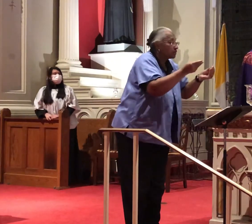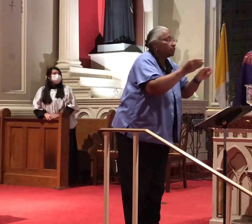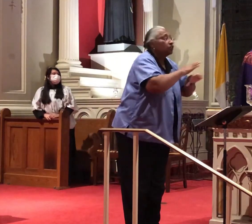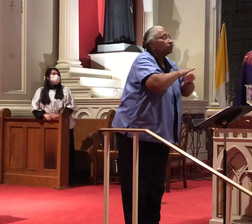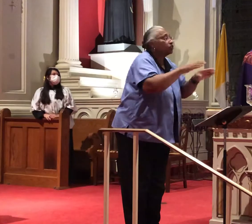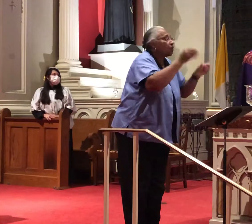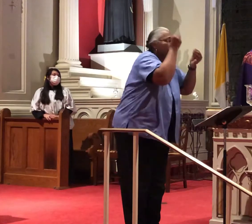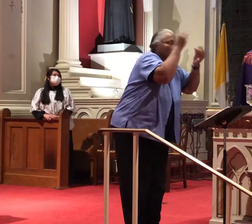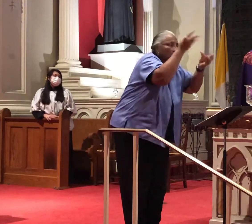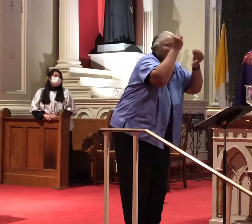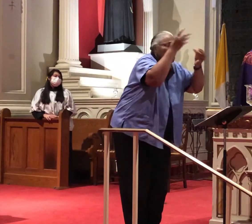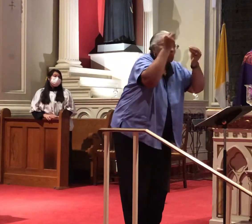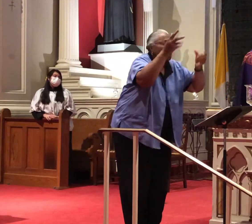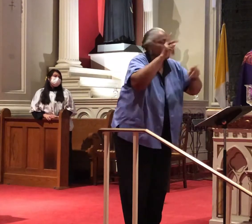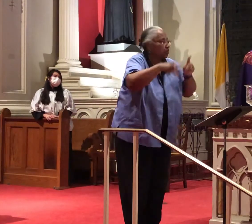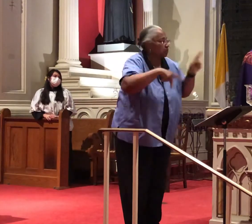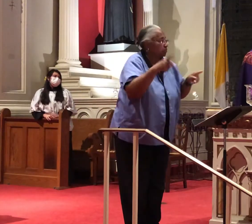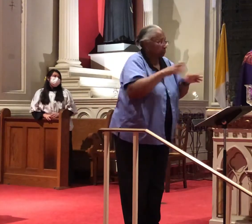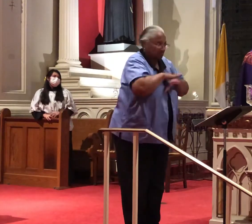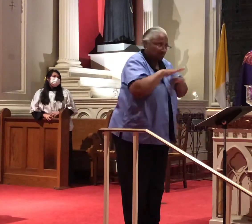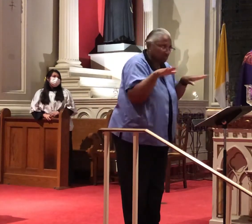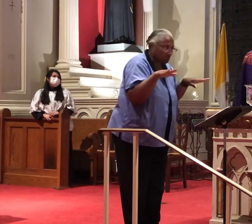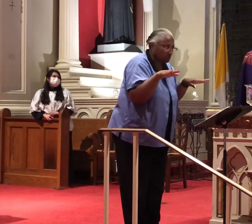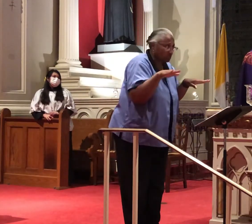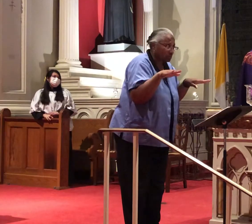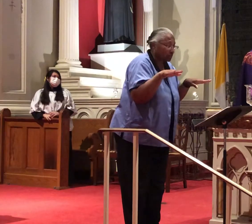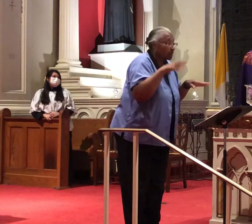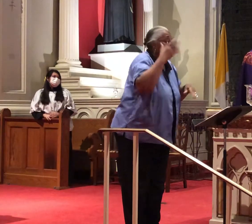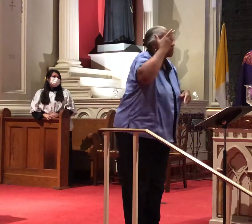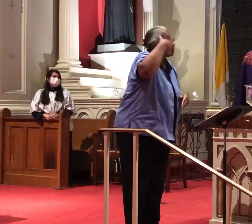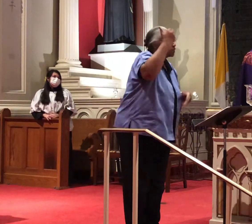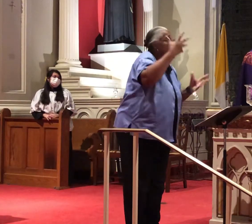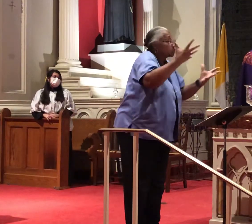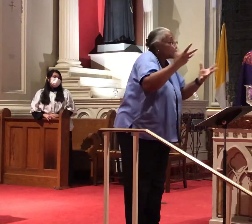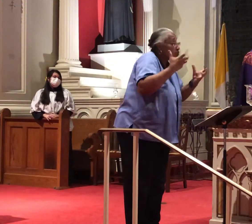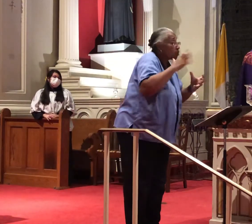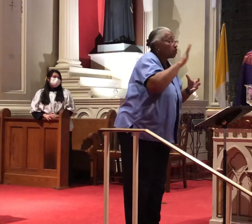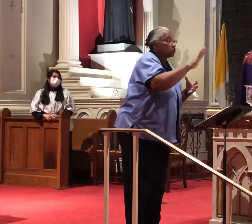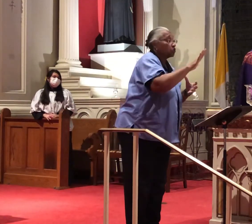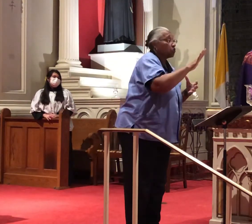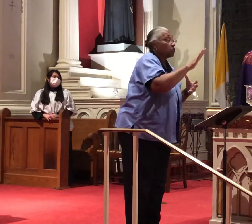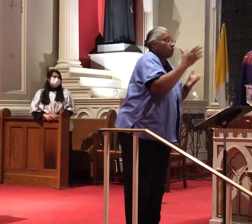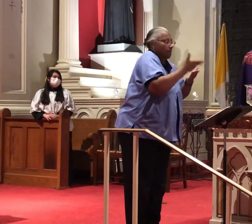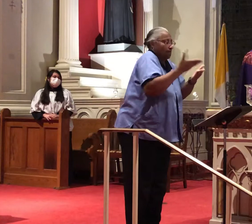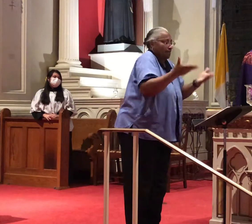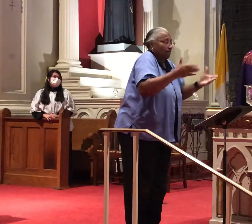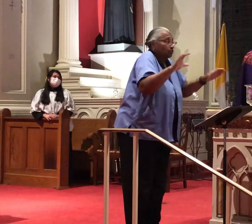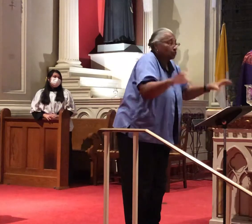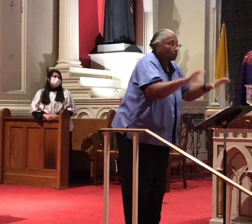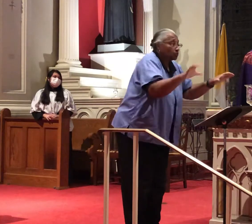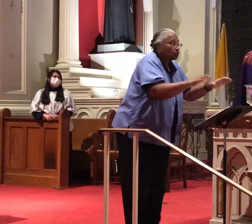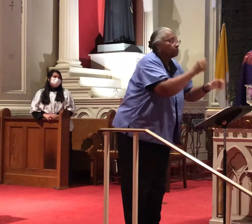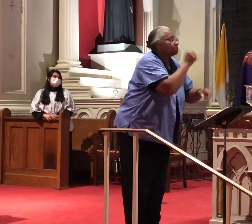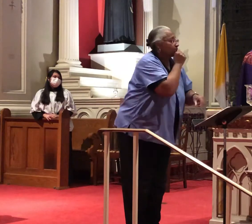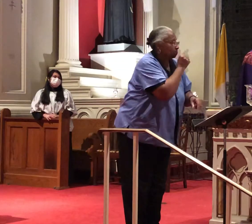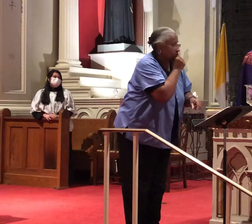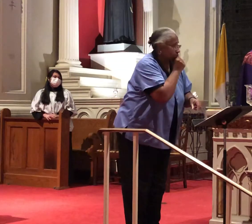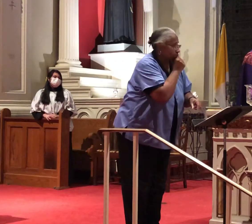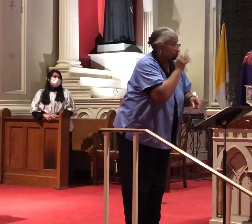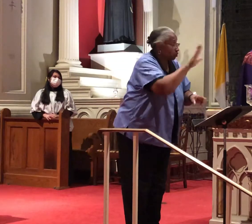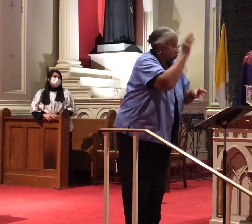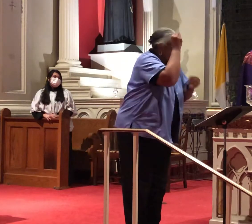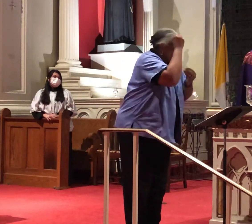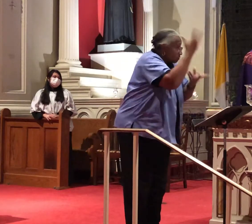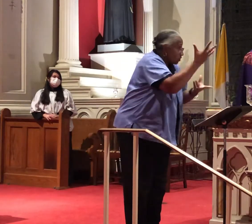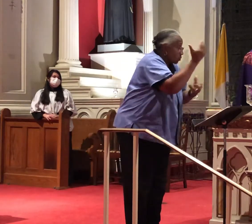what your right is doing, so that your almsgiving may be secret, and your Father who